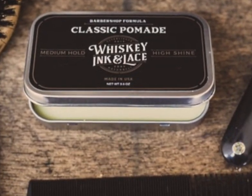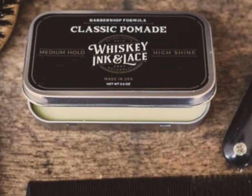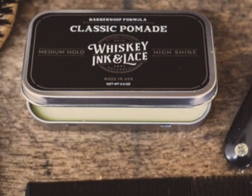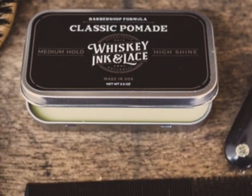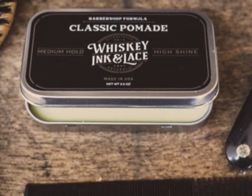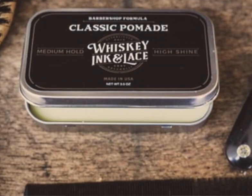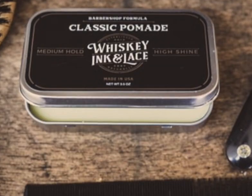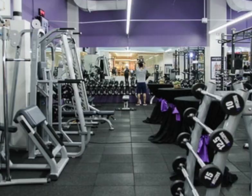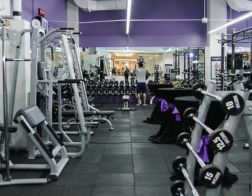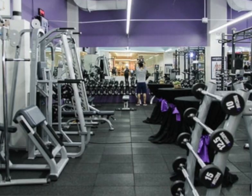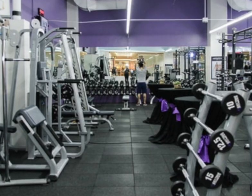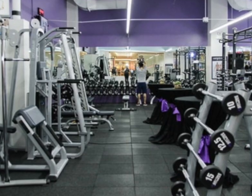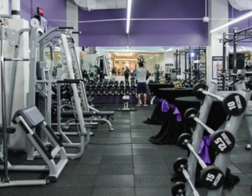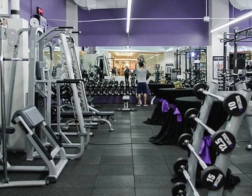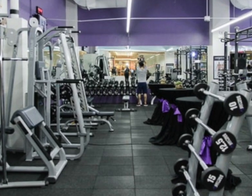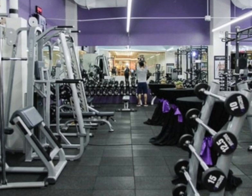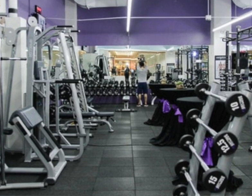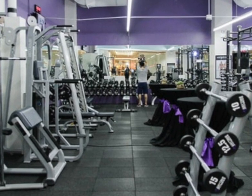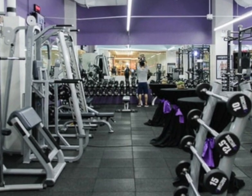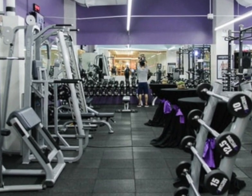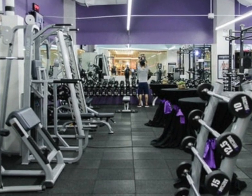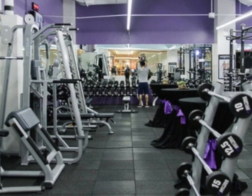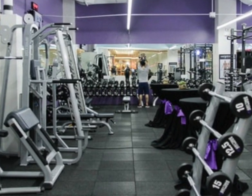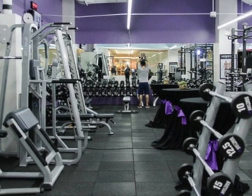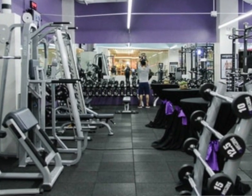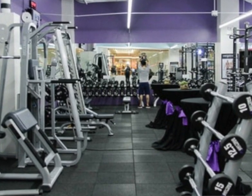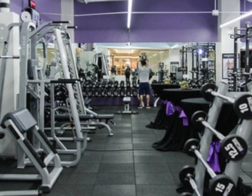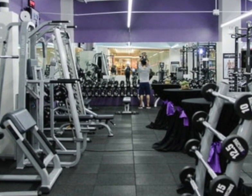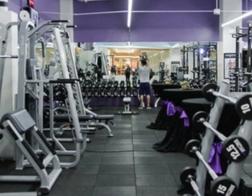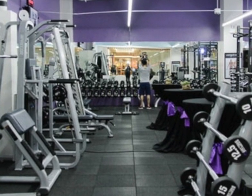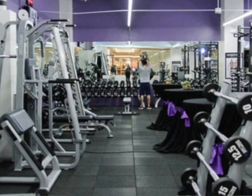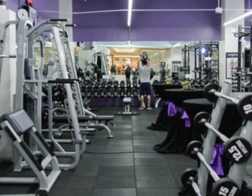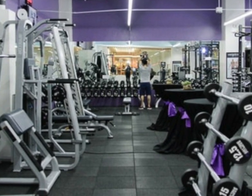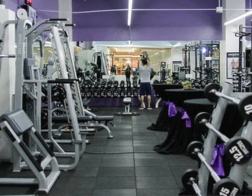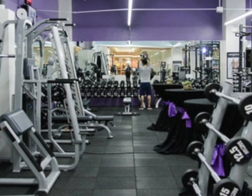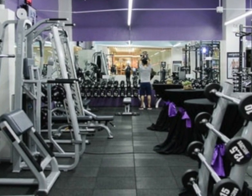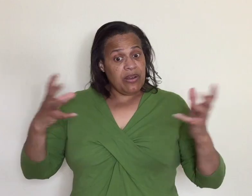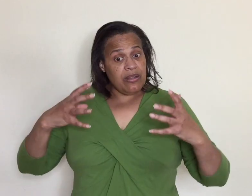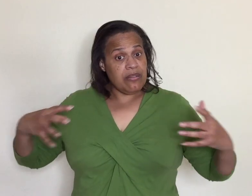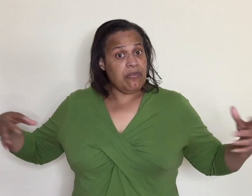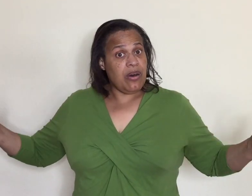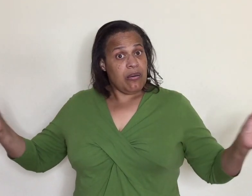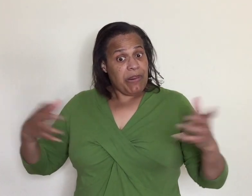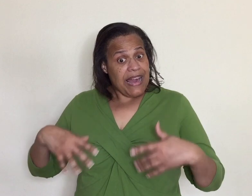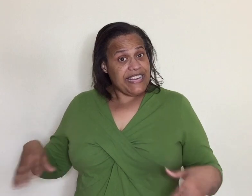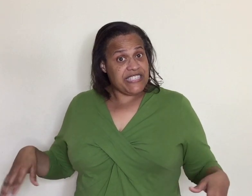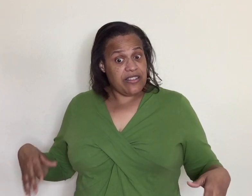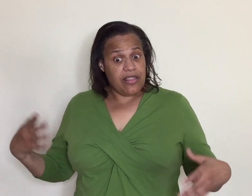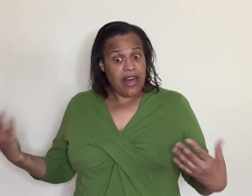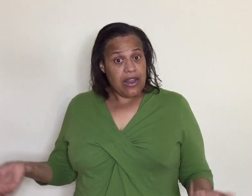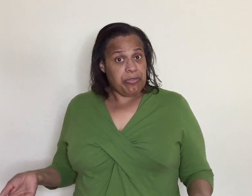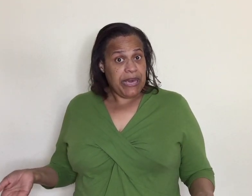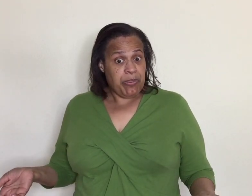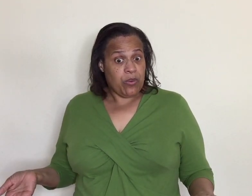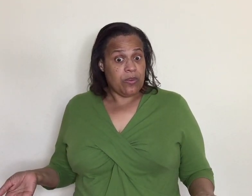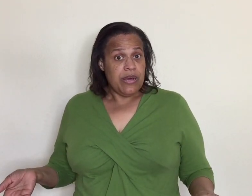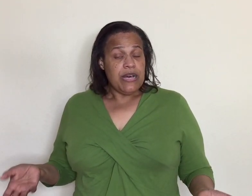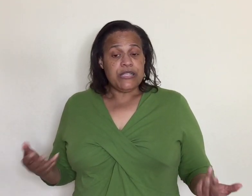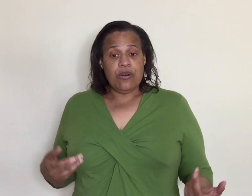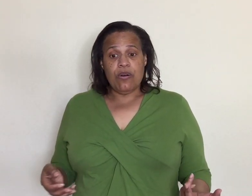all these i mean all these places got people just by each other a lot of people so